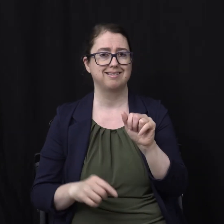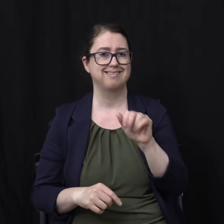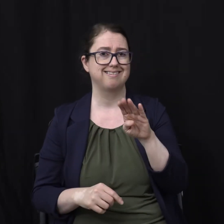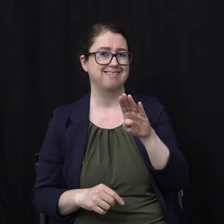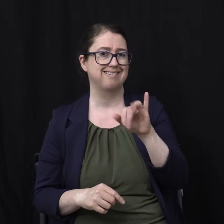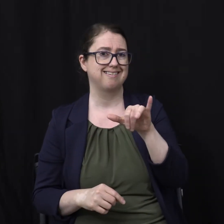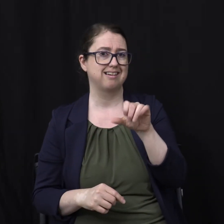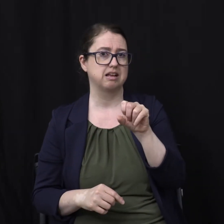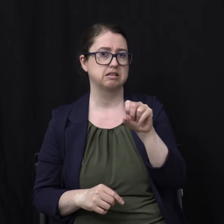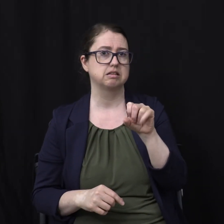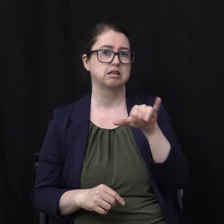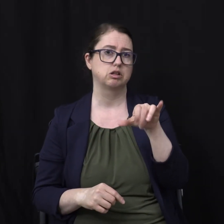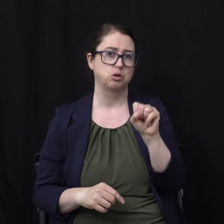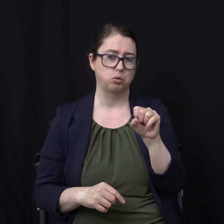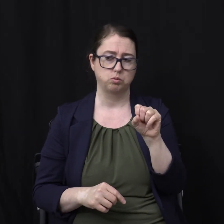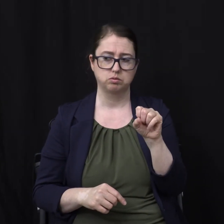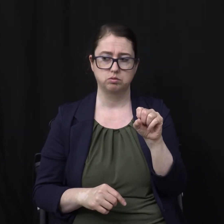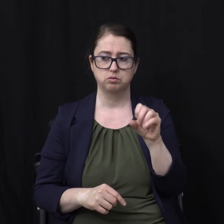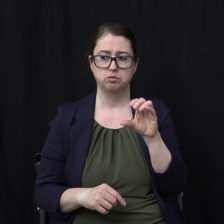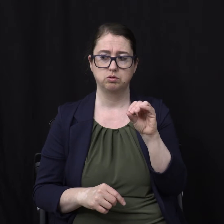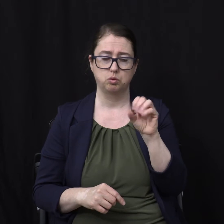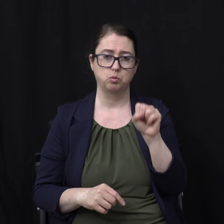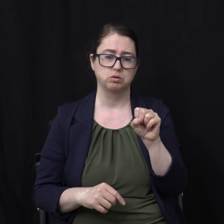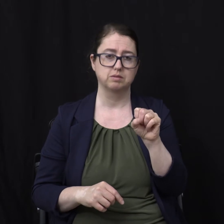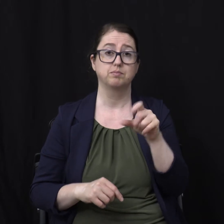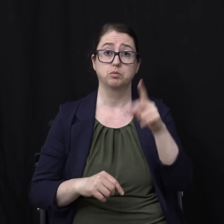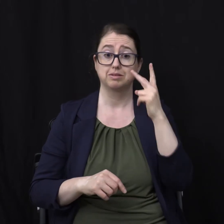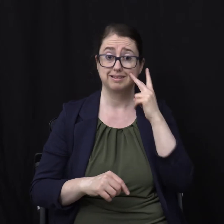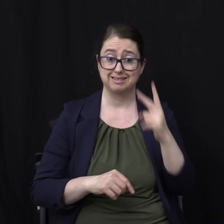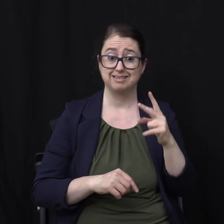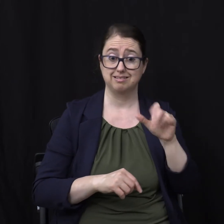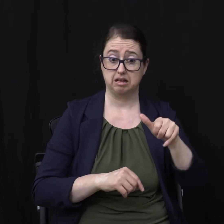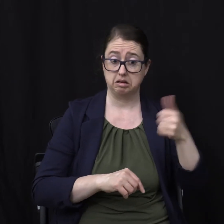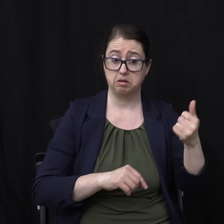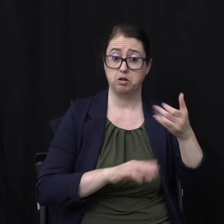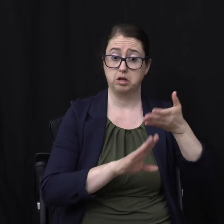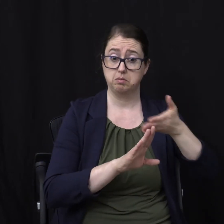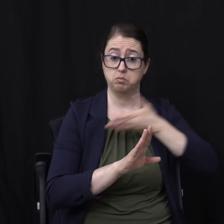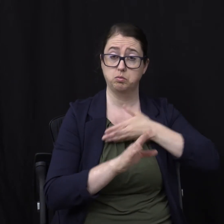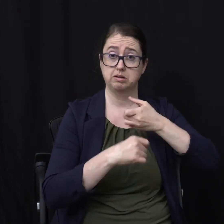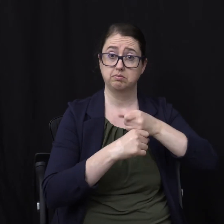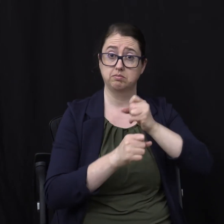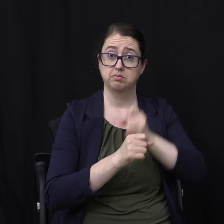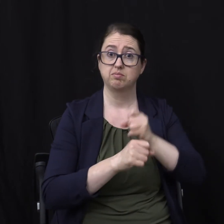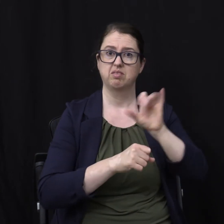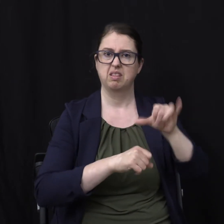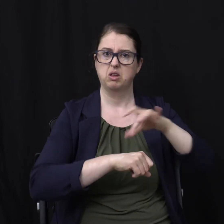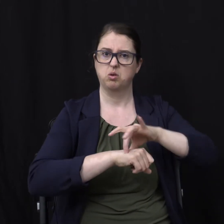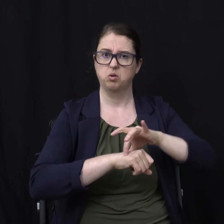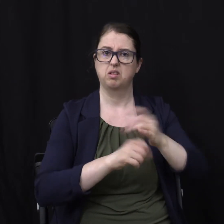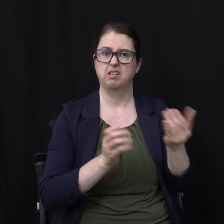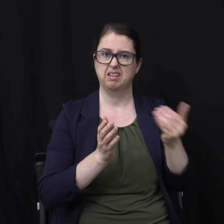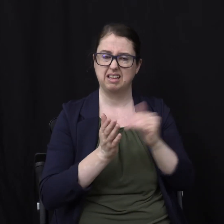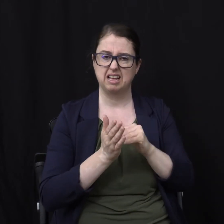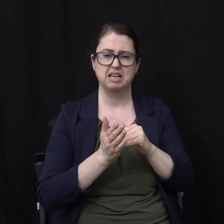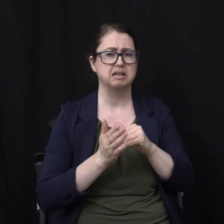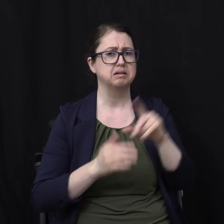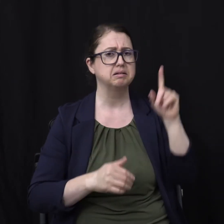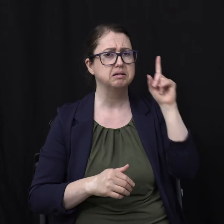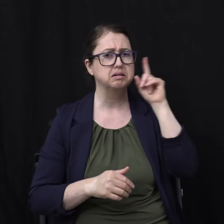And so What we're seeing here Is a pre-creation state Of planet earth Boy that sounds like The